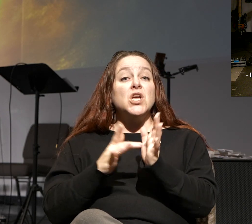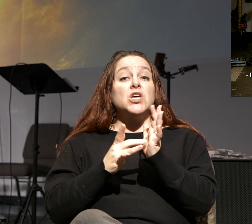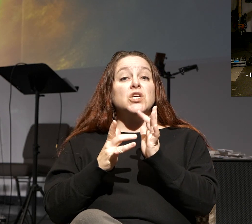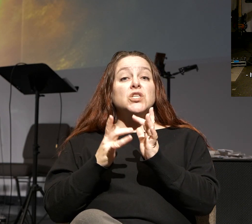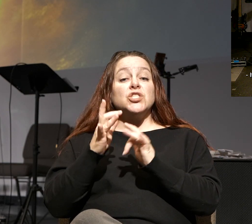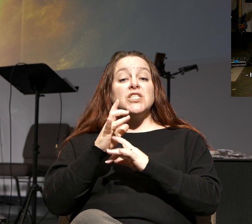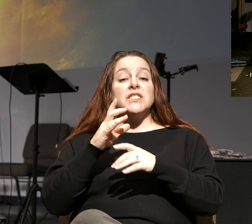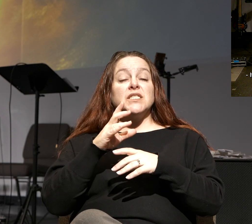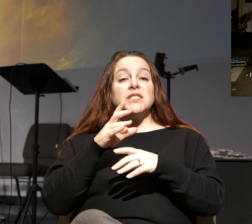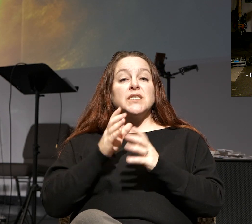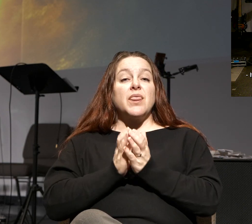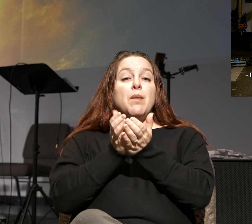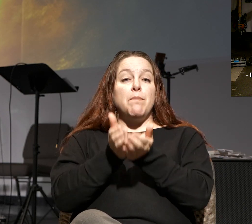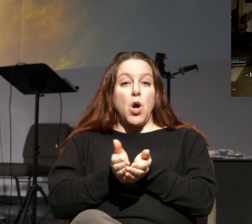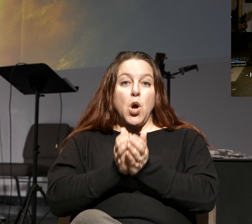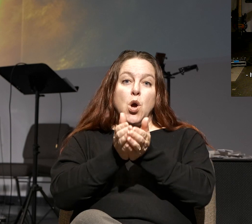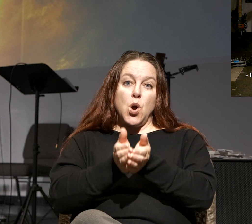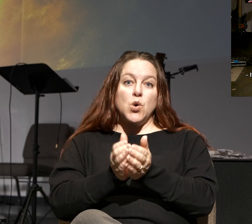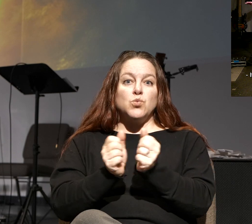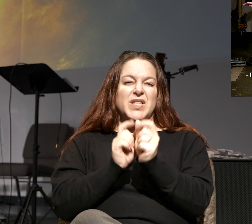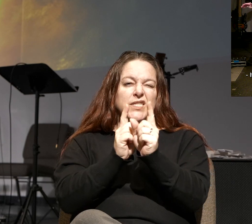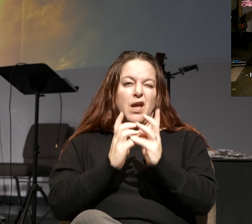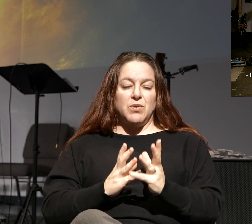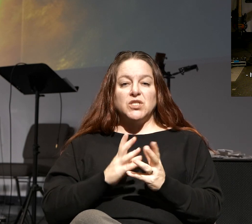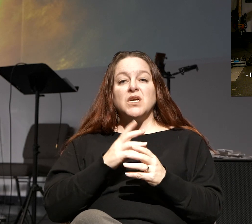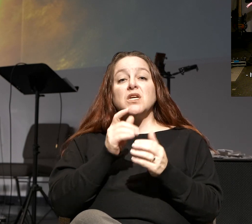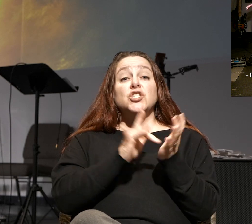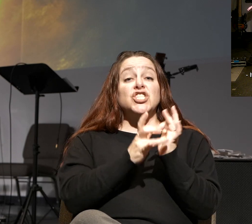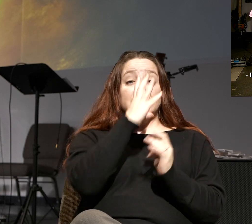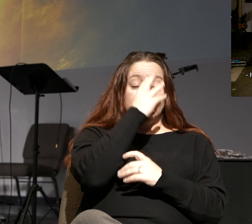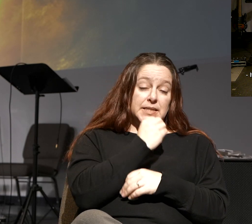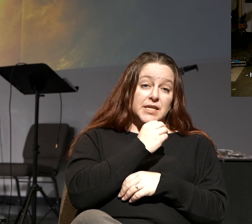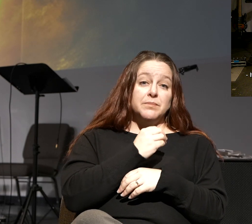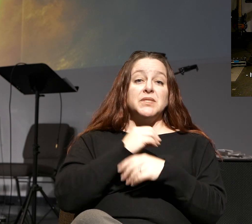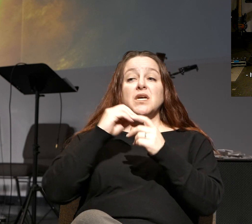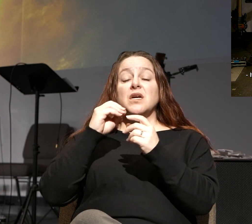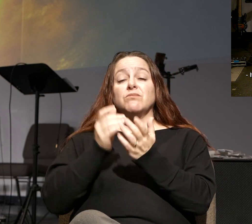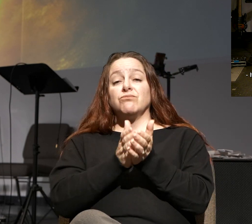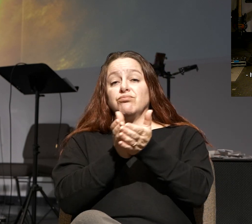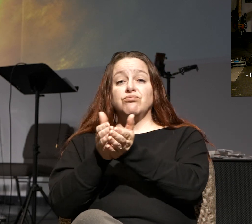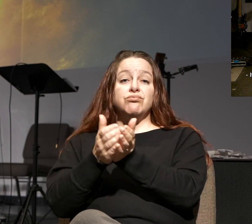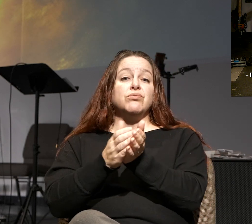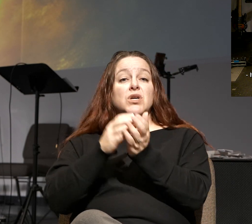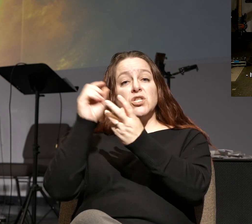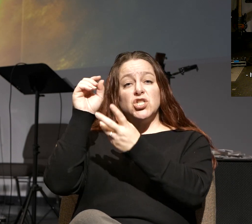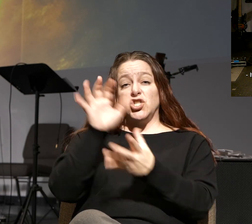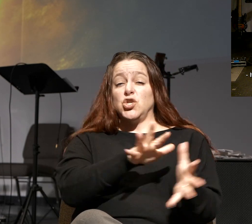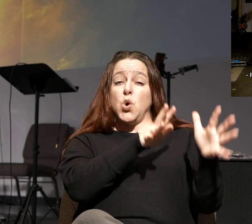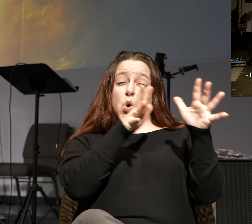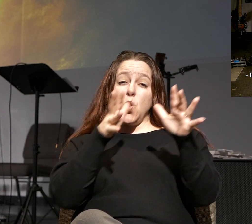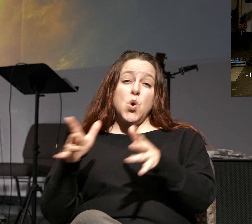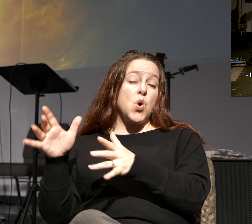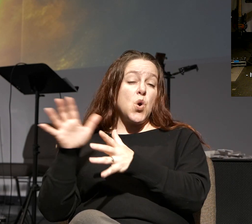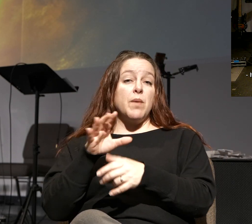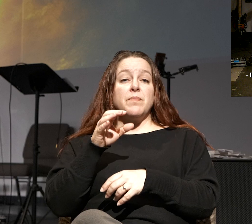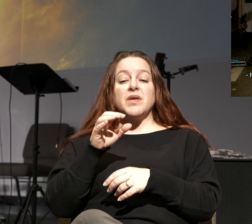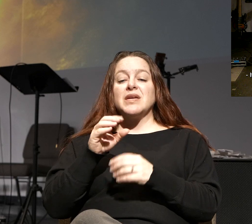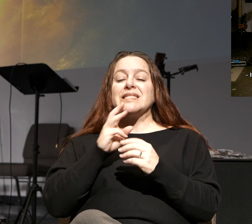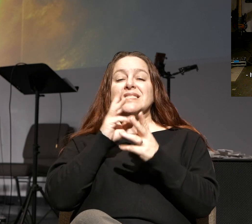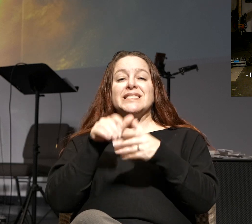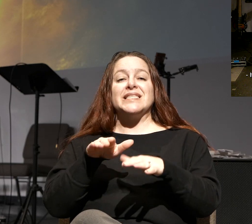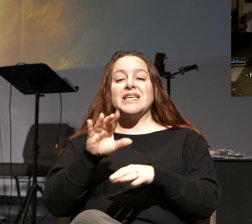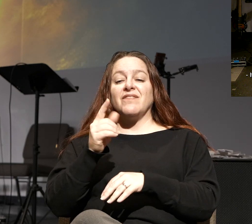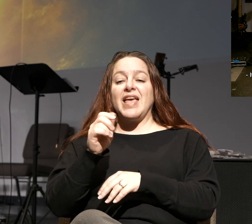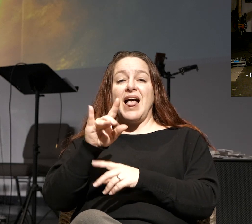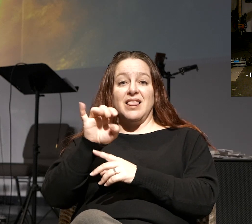asleep. They head out towards in the middle of the Sea of Galilee. Storm breaks out. These are tough dudes. I mean, these are tough guys, and